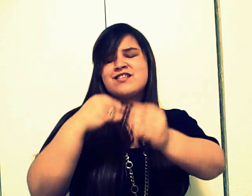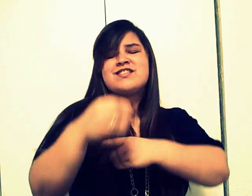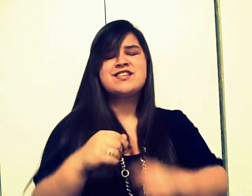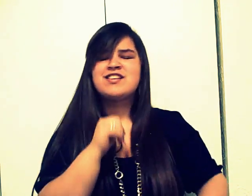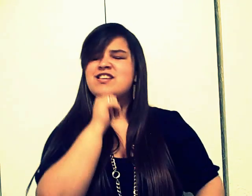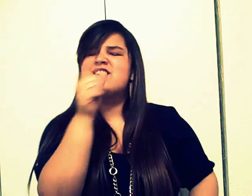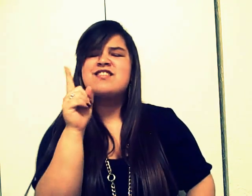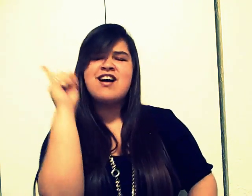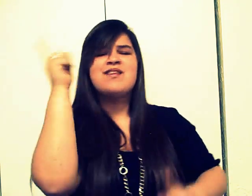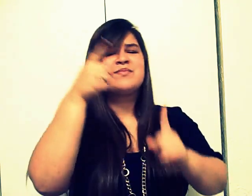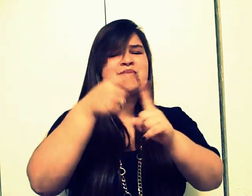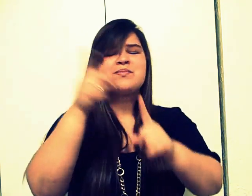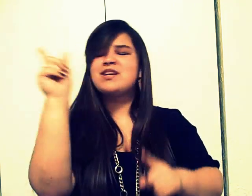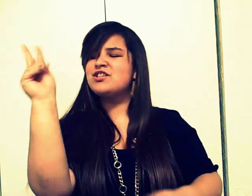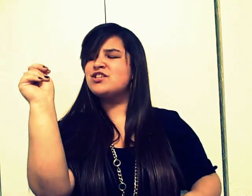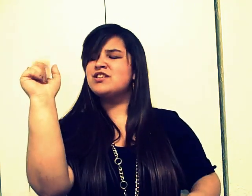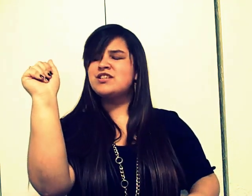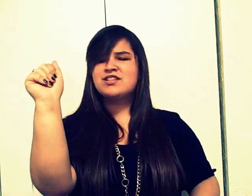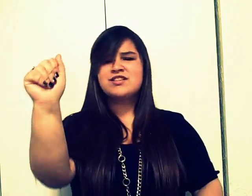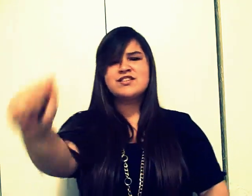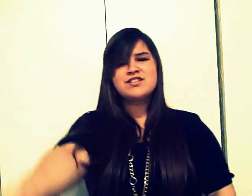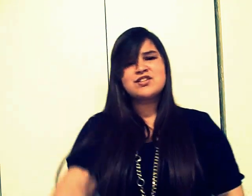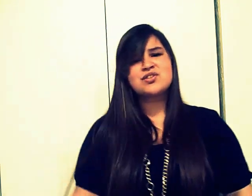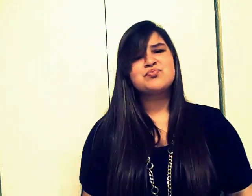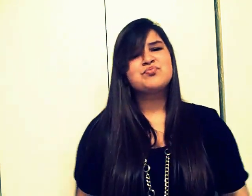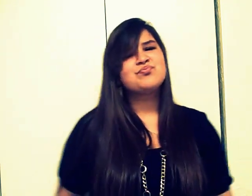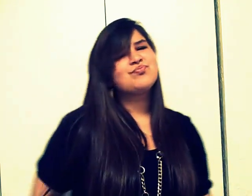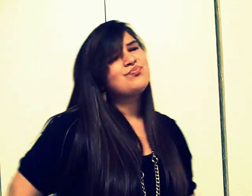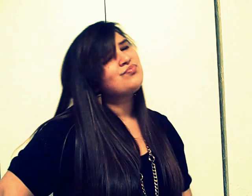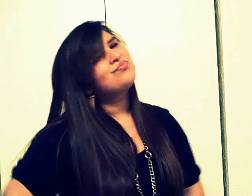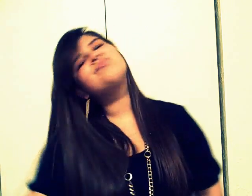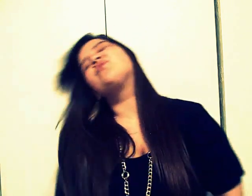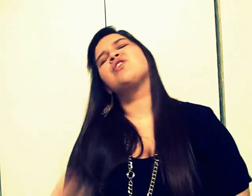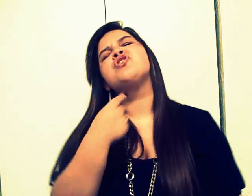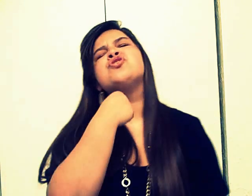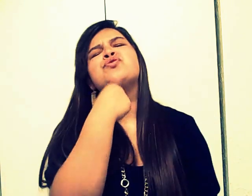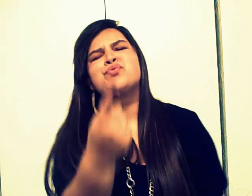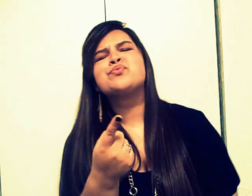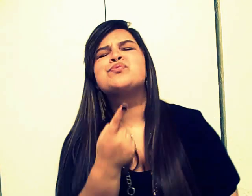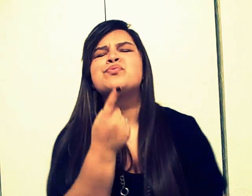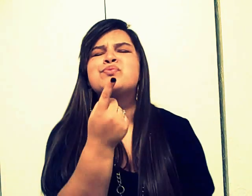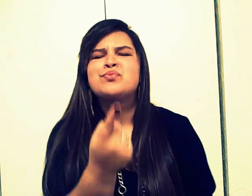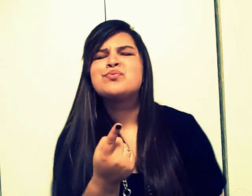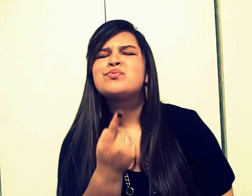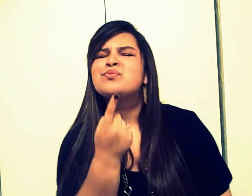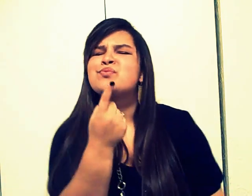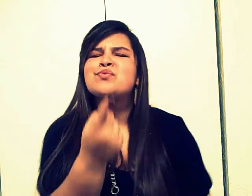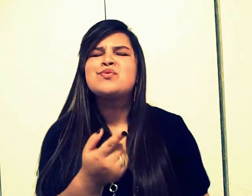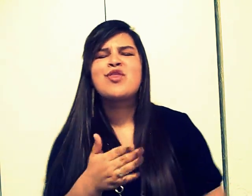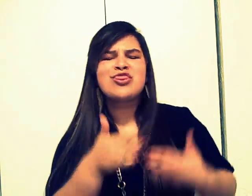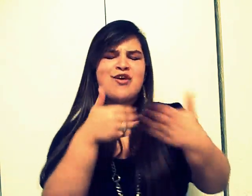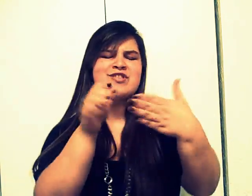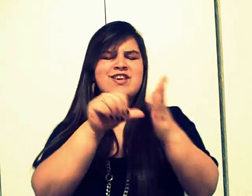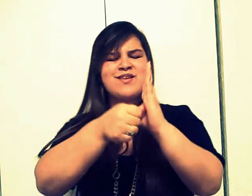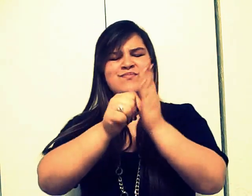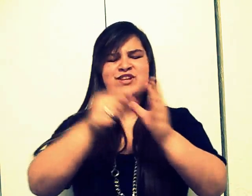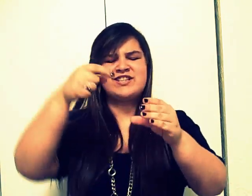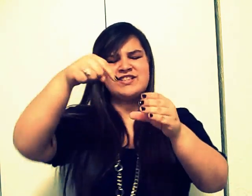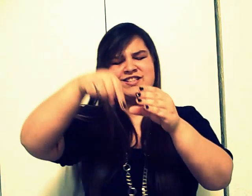It's not after my dreams Truth Though the end branches